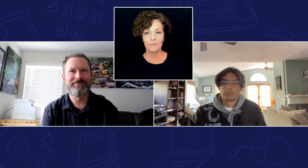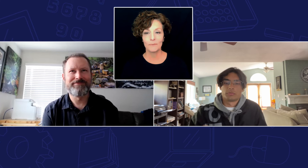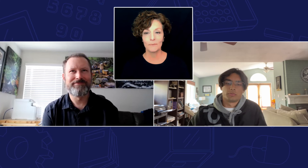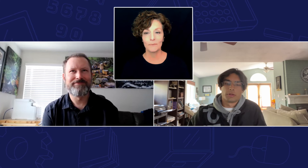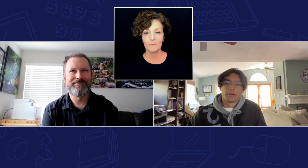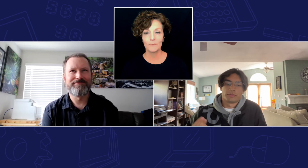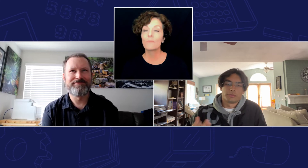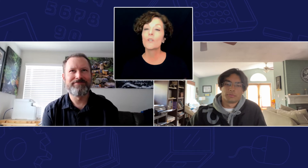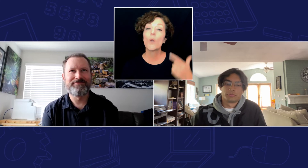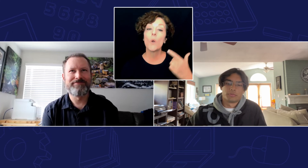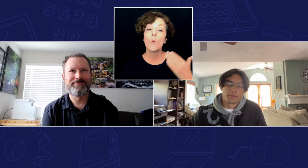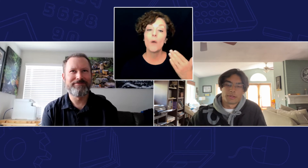what about what about you